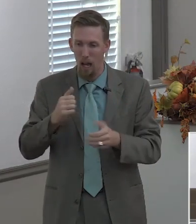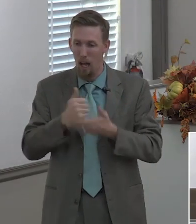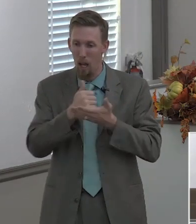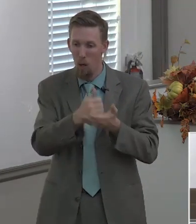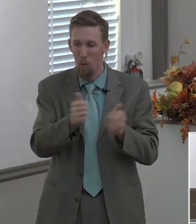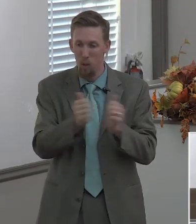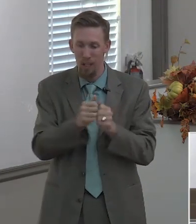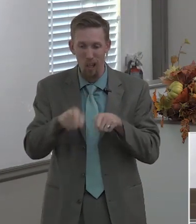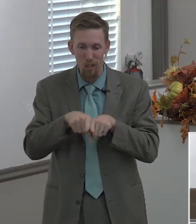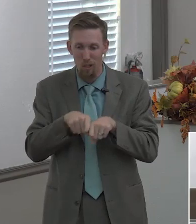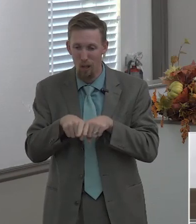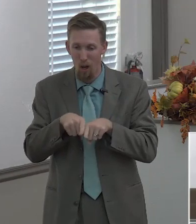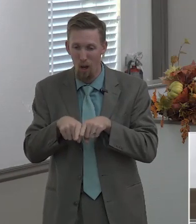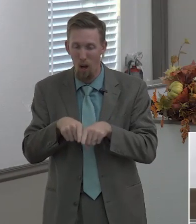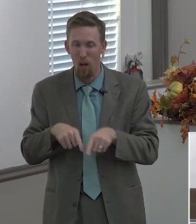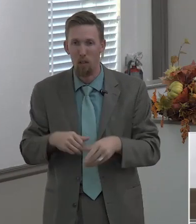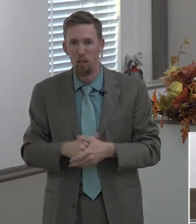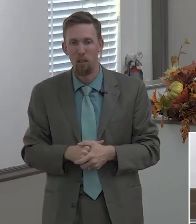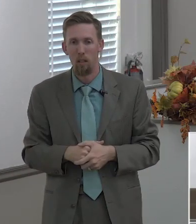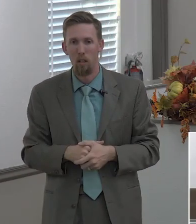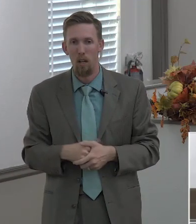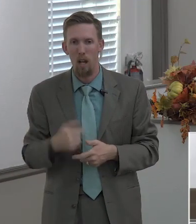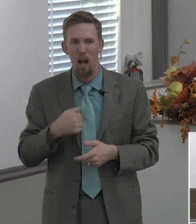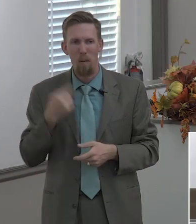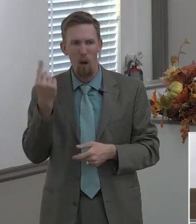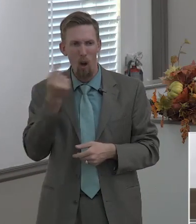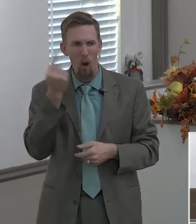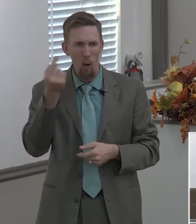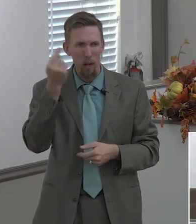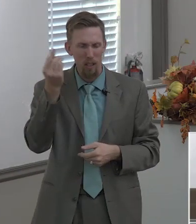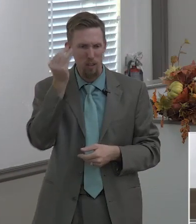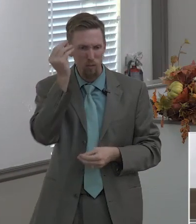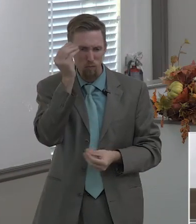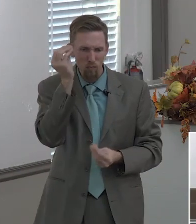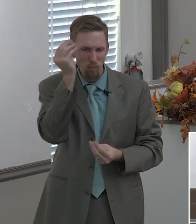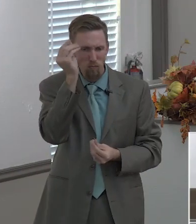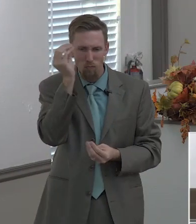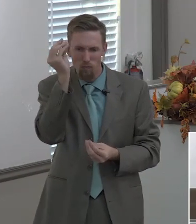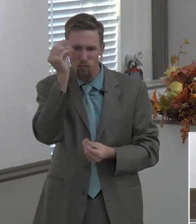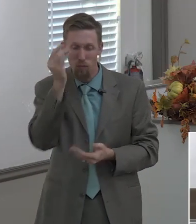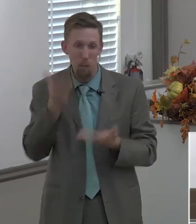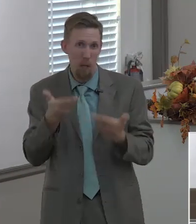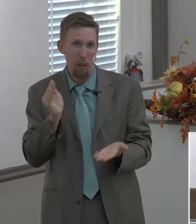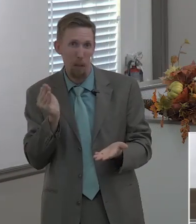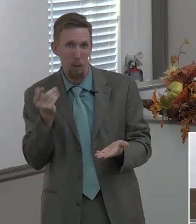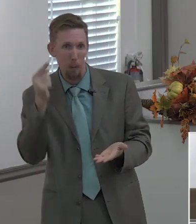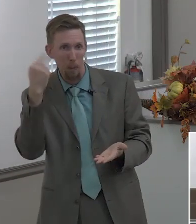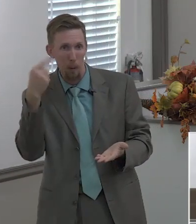and you know so don't be surprised i mean pastor randall's always thinking about something it might be a little crazy